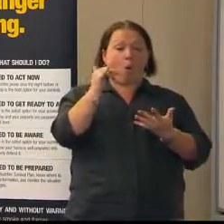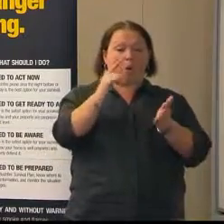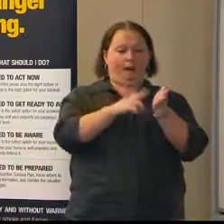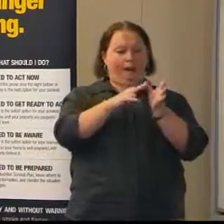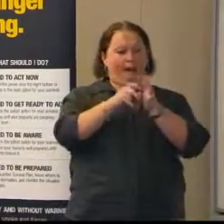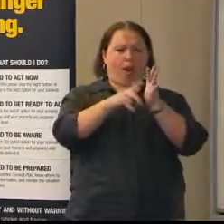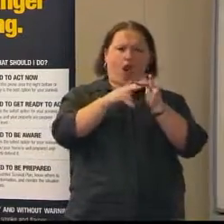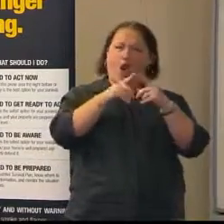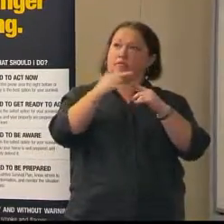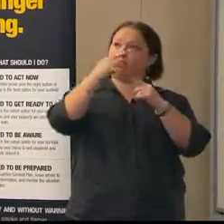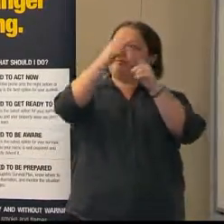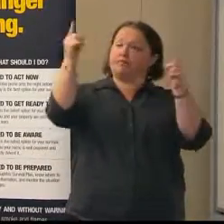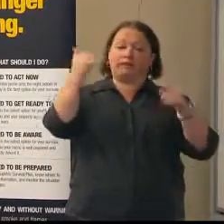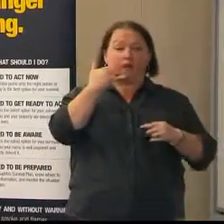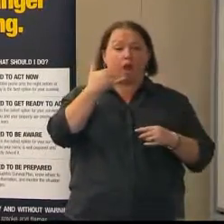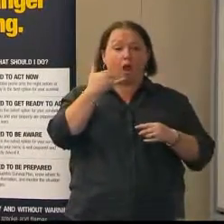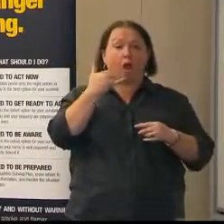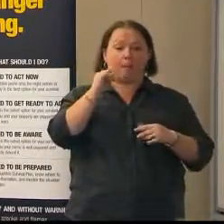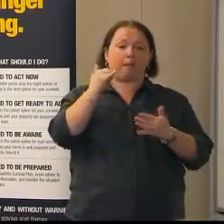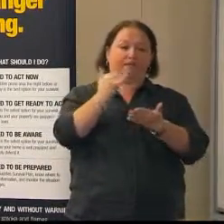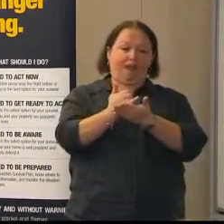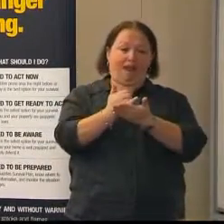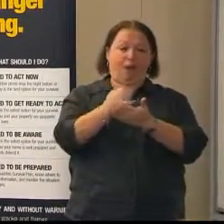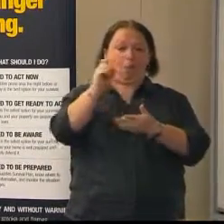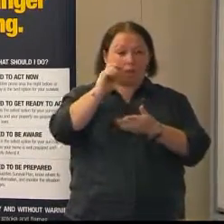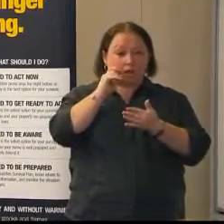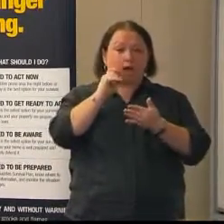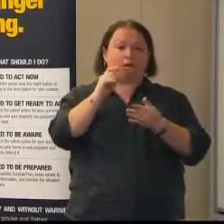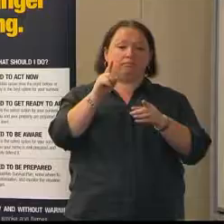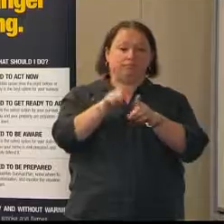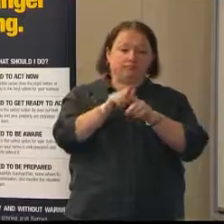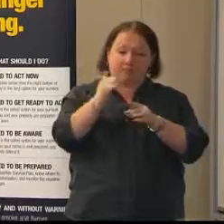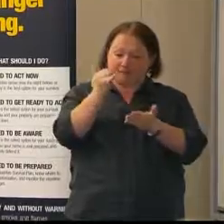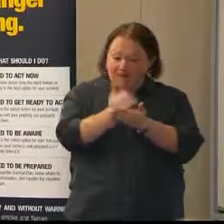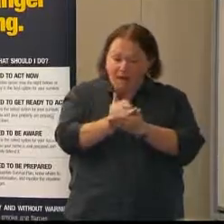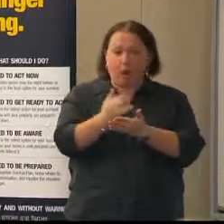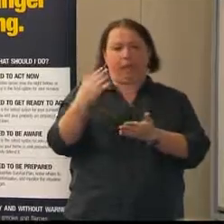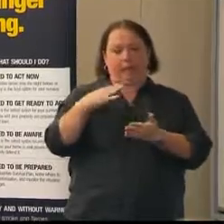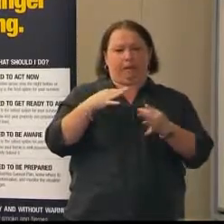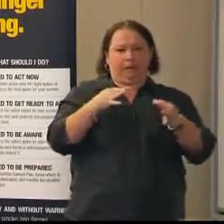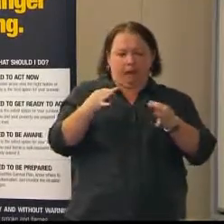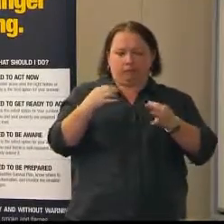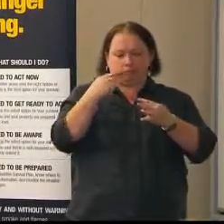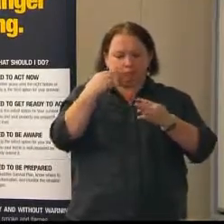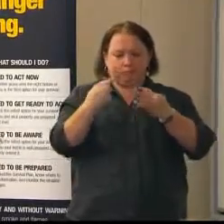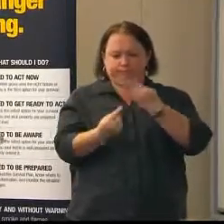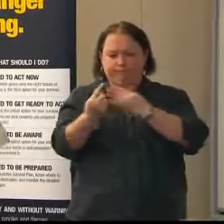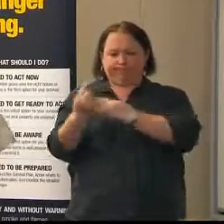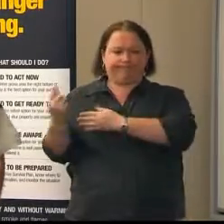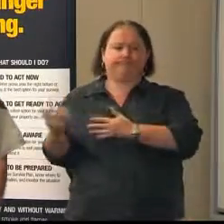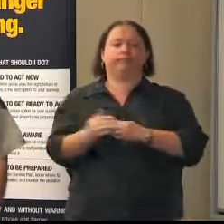may well fail as well, as well as water supplies. So we need a plan and know our options.